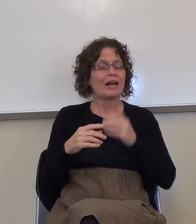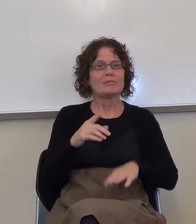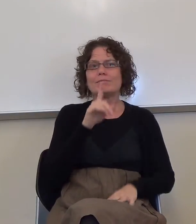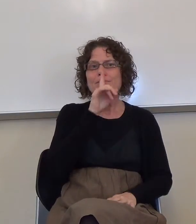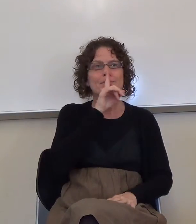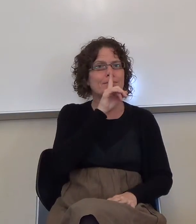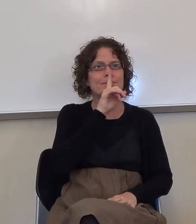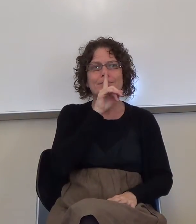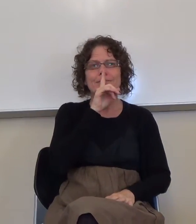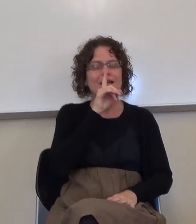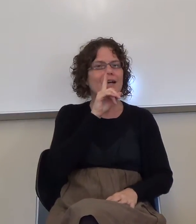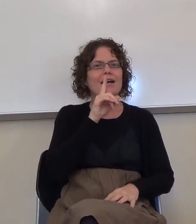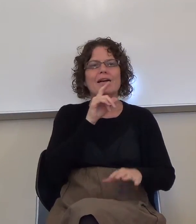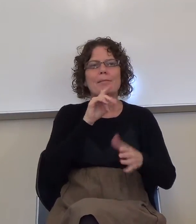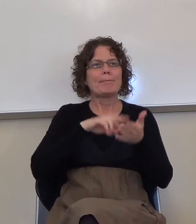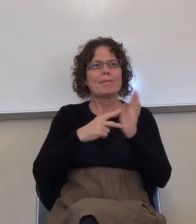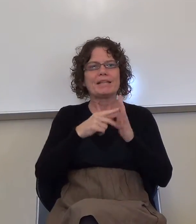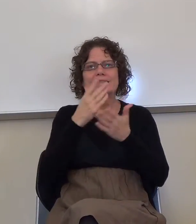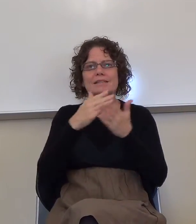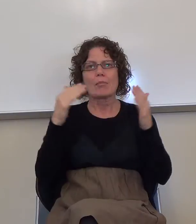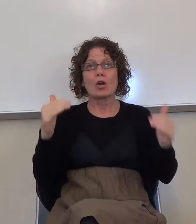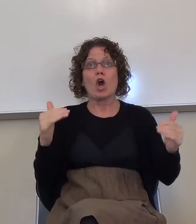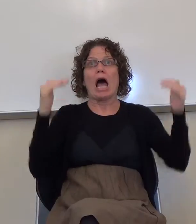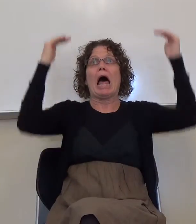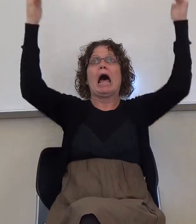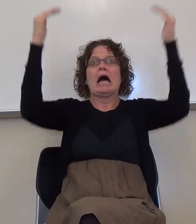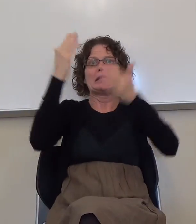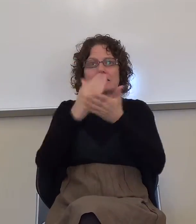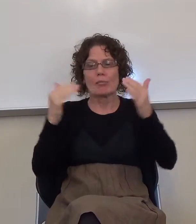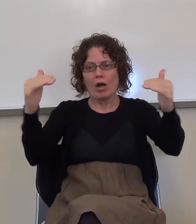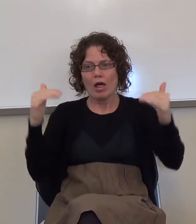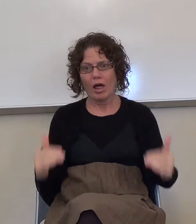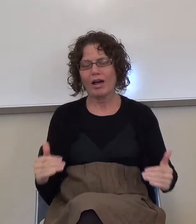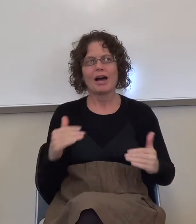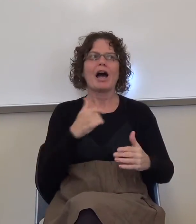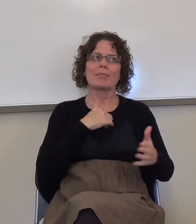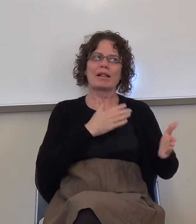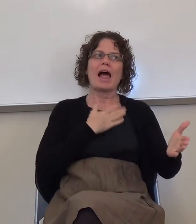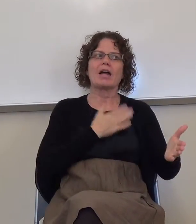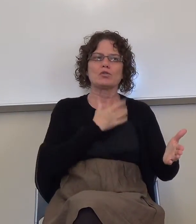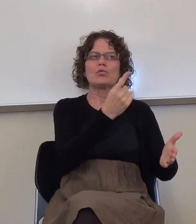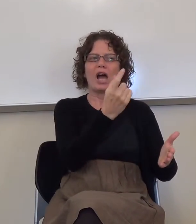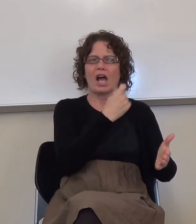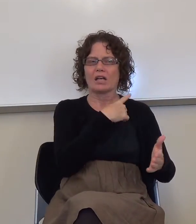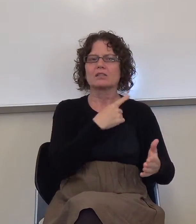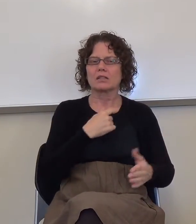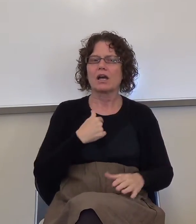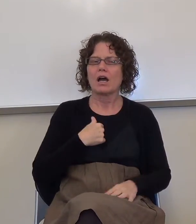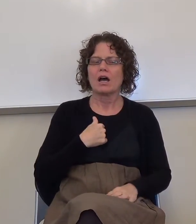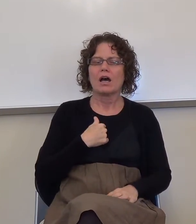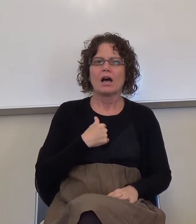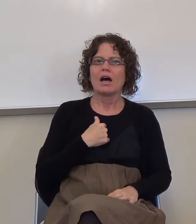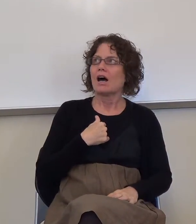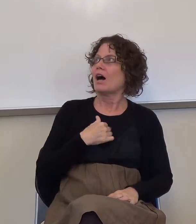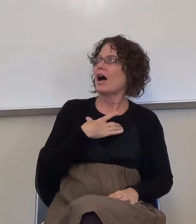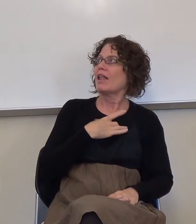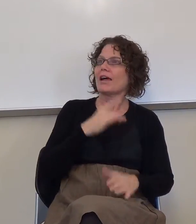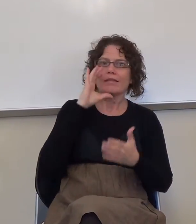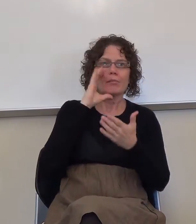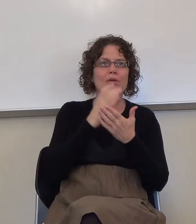higher level and some of them are at a different level. I'm glad you asked that because I kind of like to, this picture that Paula Norton drew